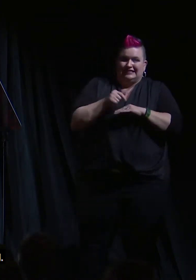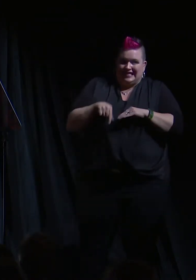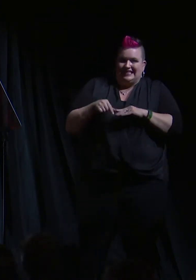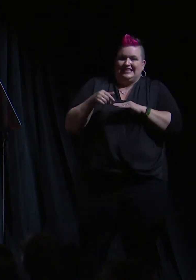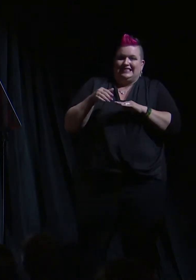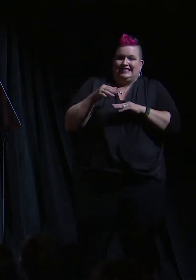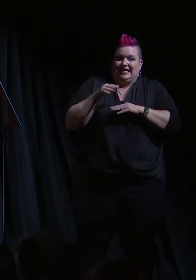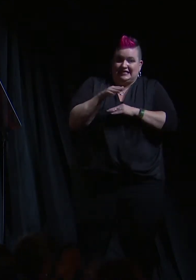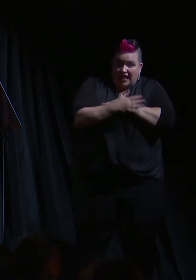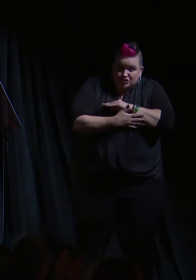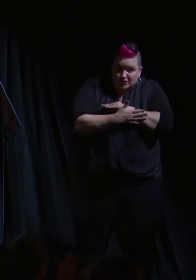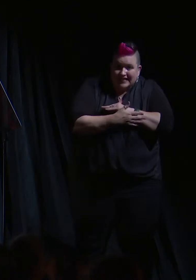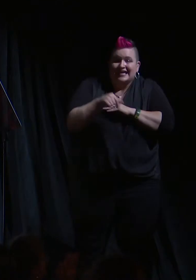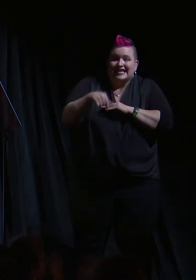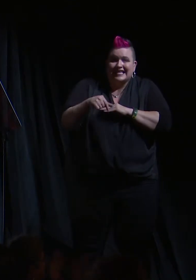in the world.